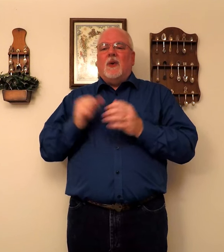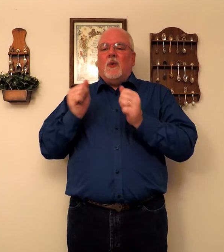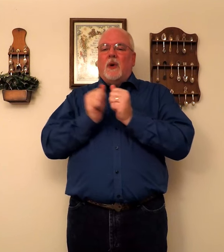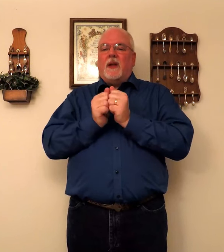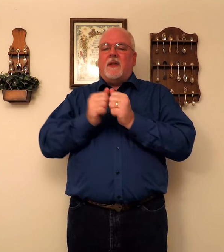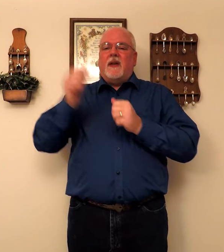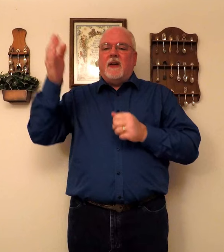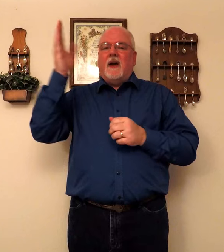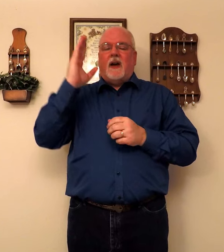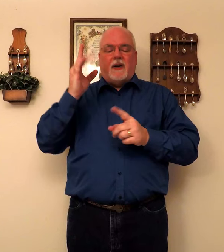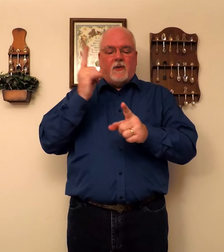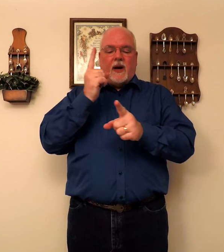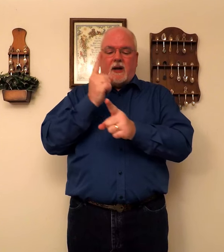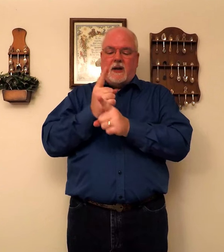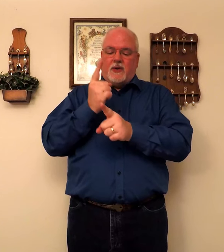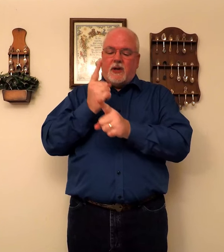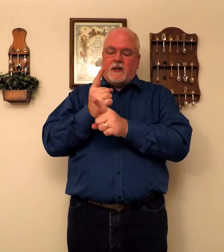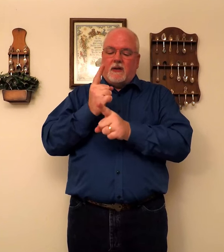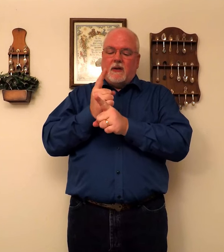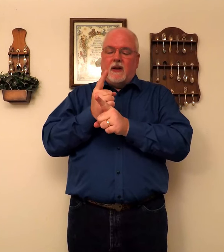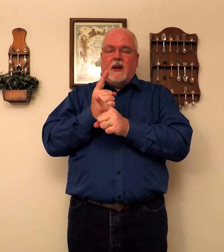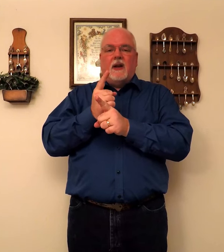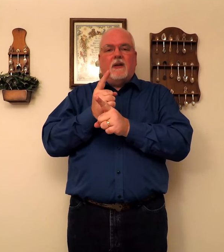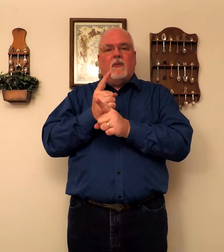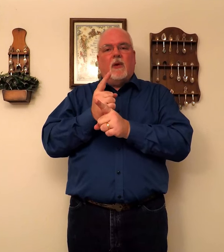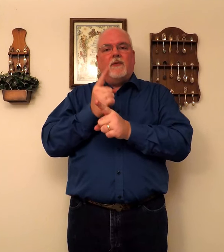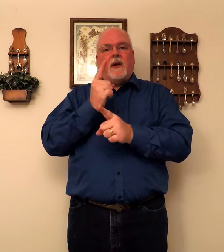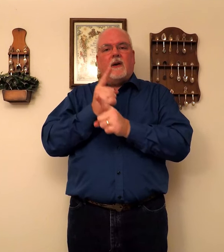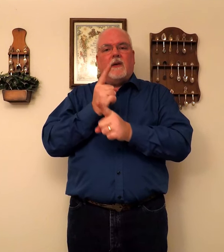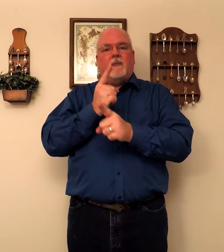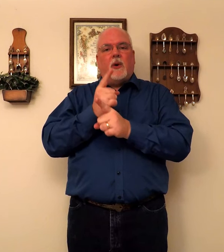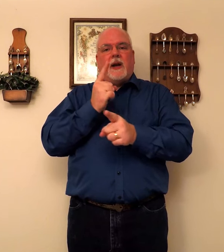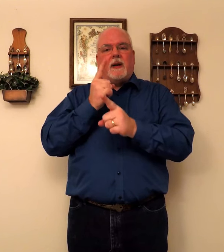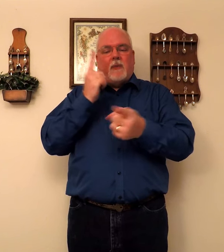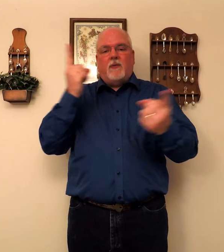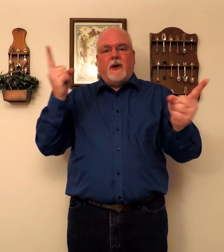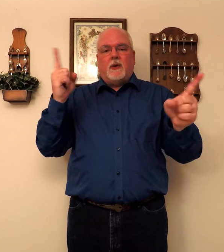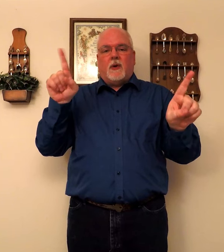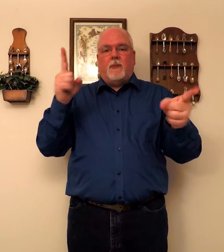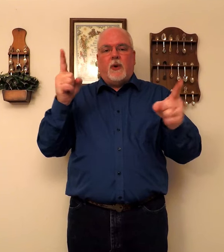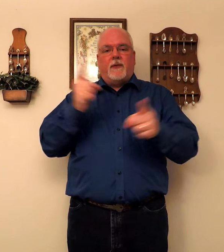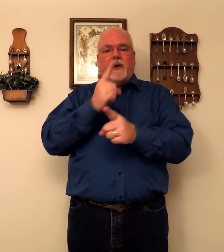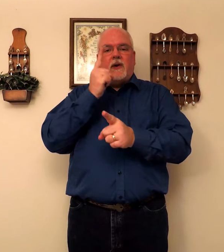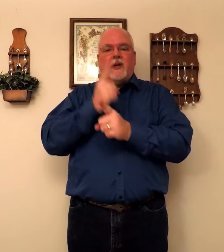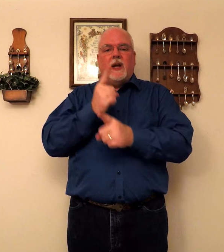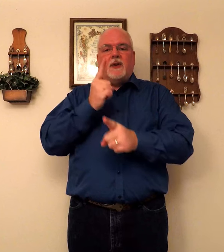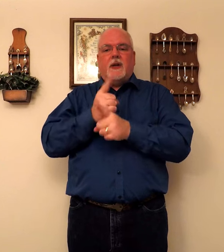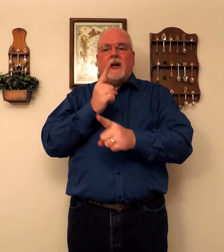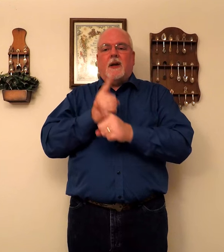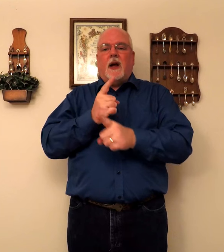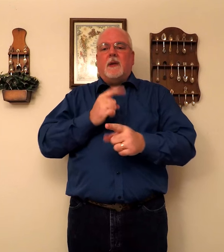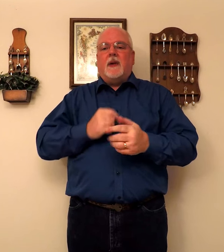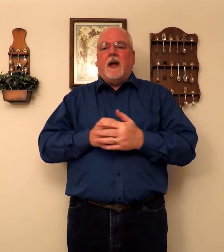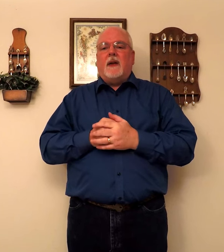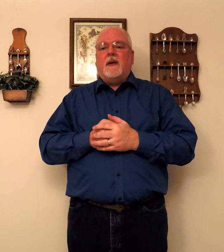With. God. Right. just. One finger. Point. Both fingers. Or pointer finger. To kind of knock them together.